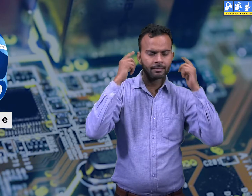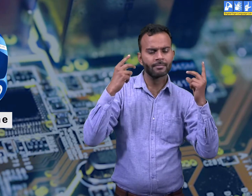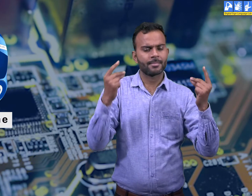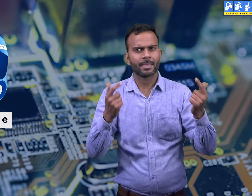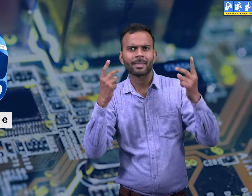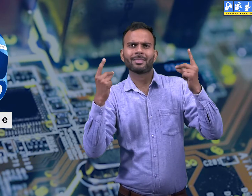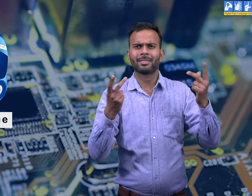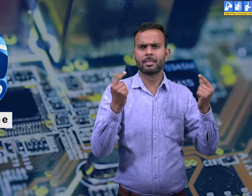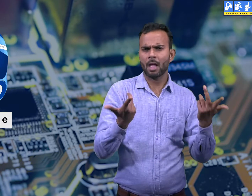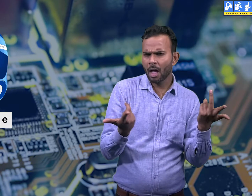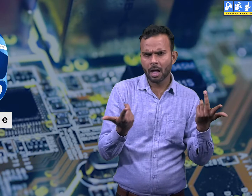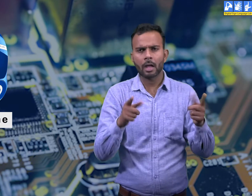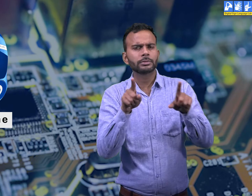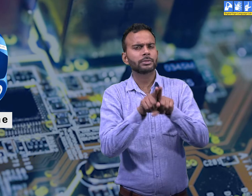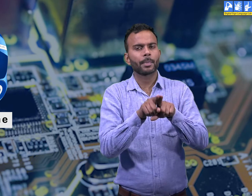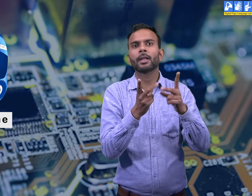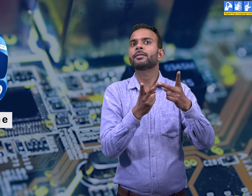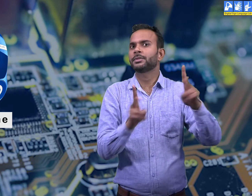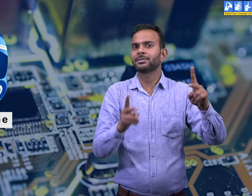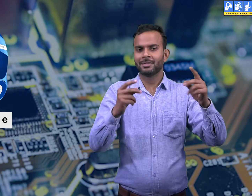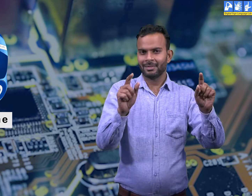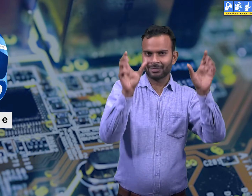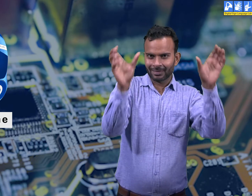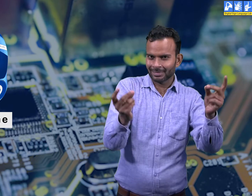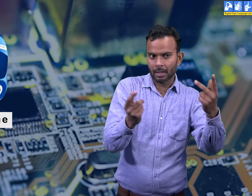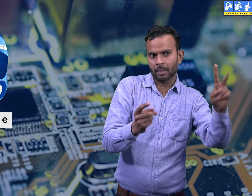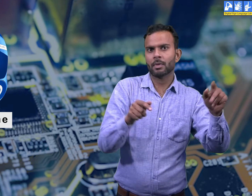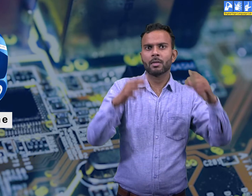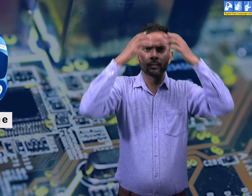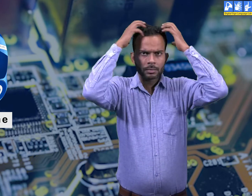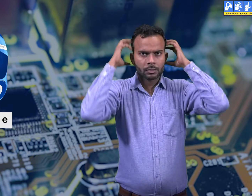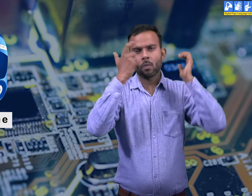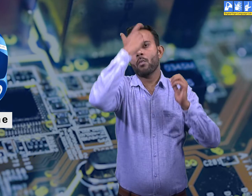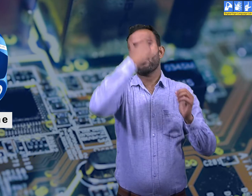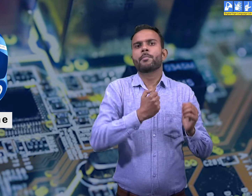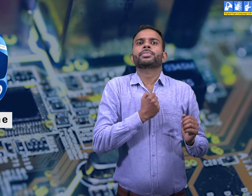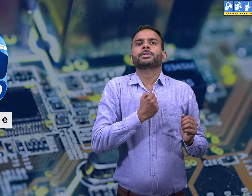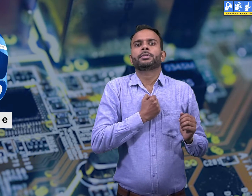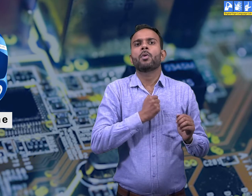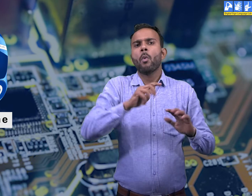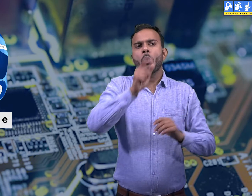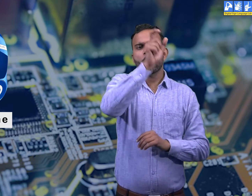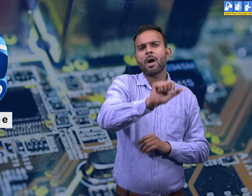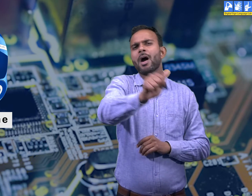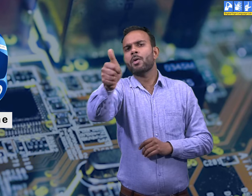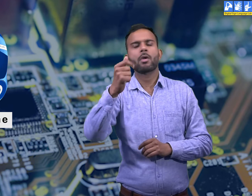Headphone Headphone is an audio output device which is used to hear sounds